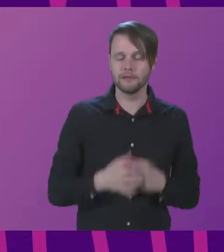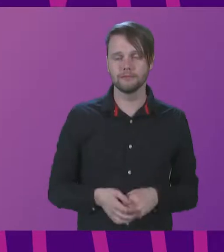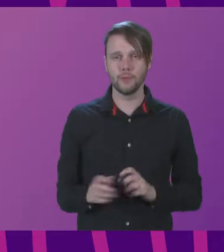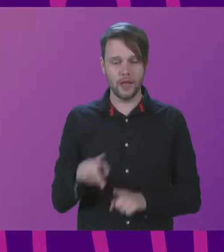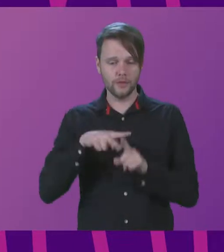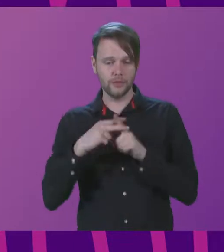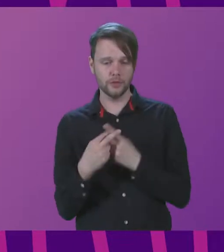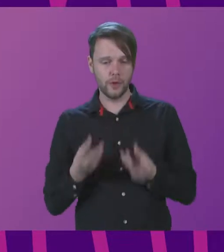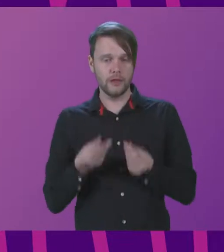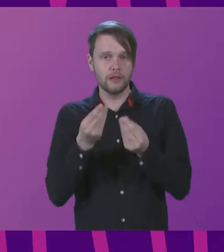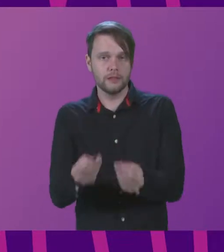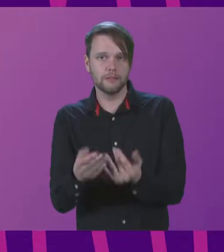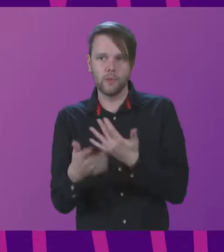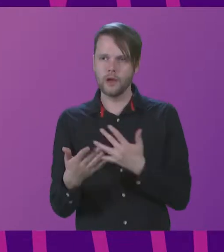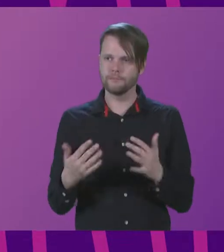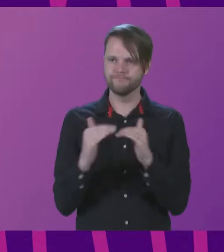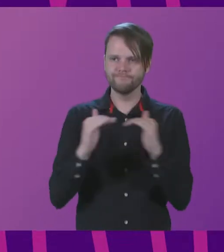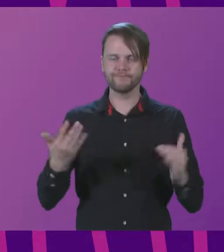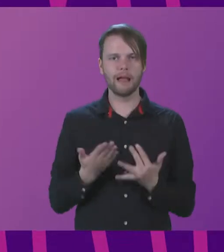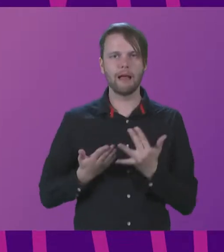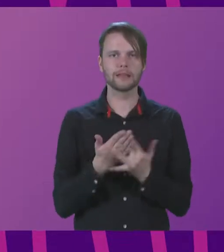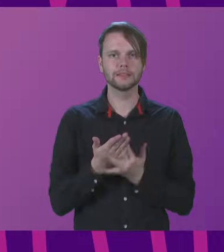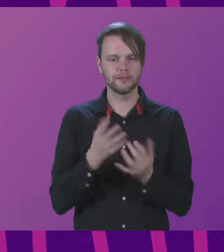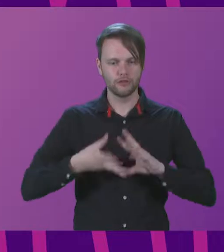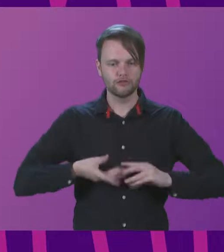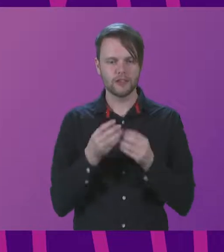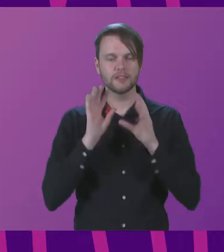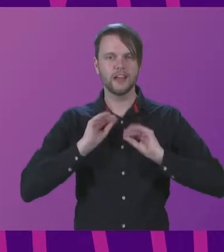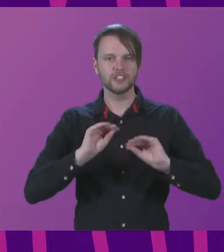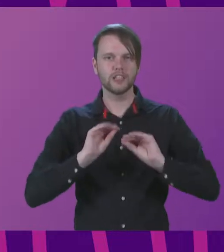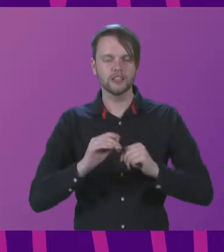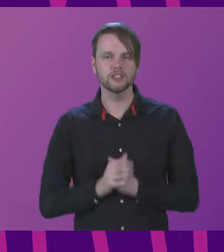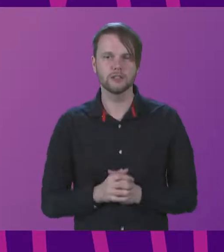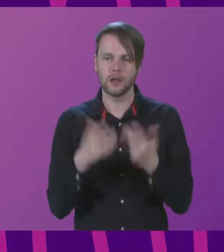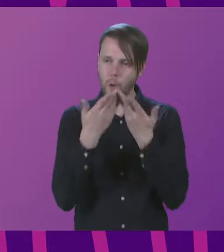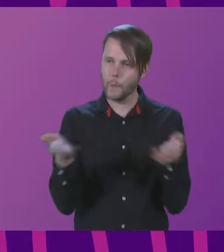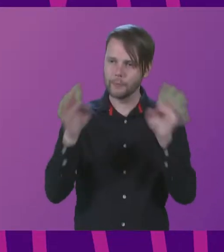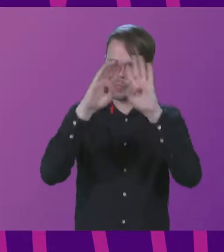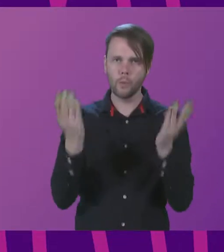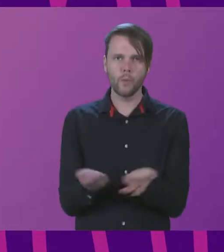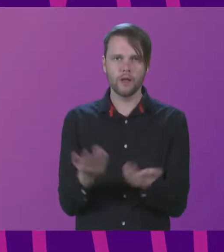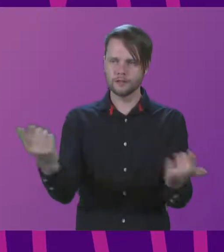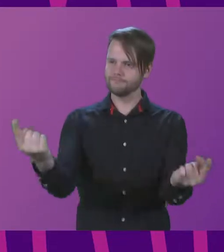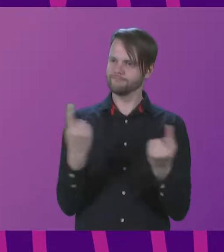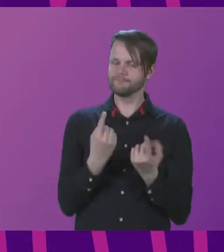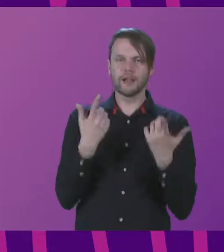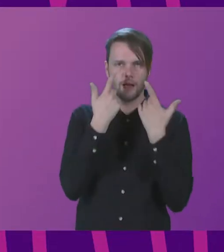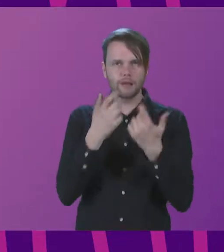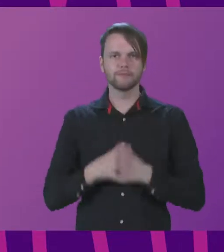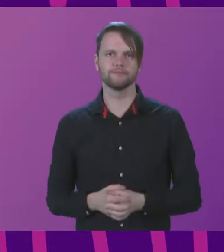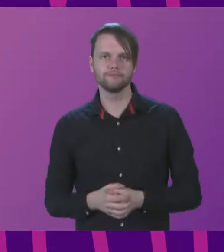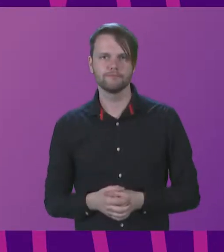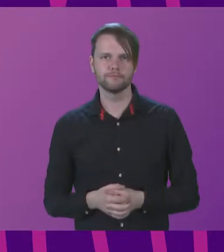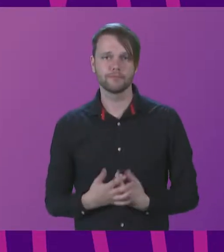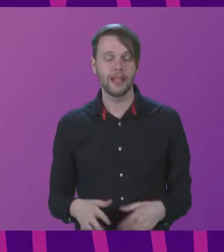provide more equitable access to creative education and to open the world up. As